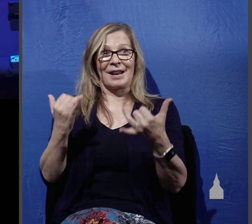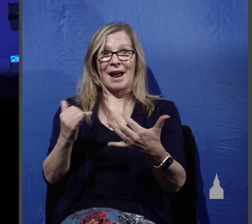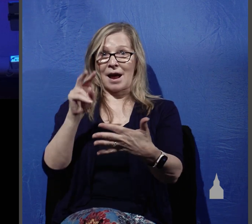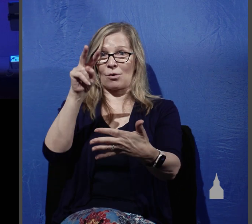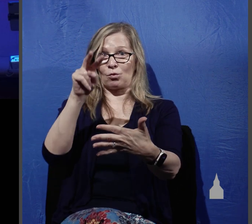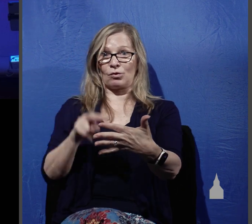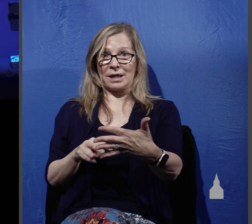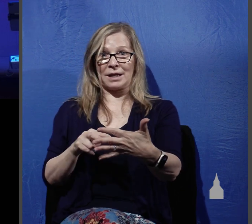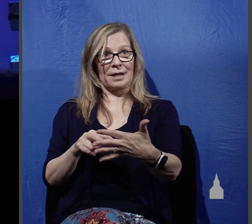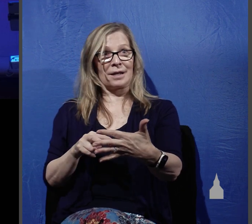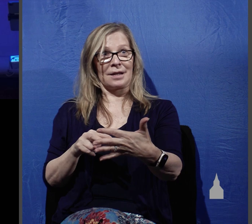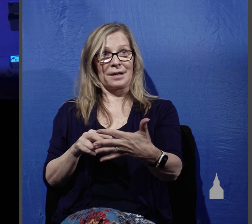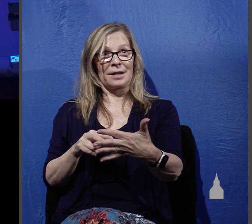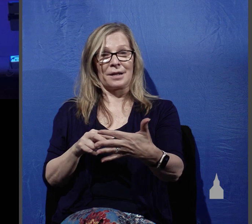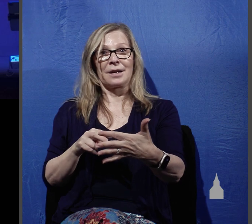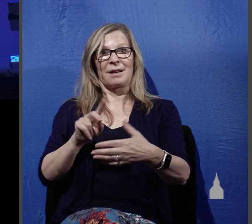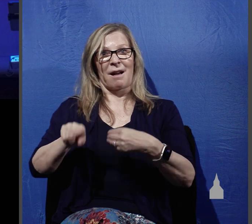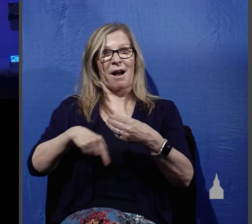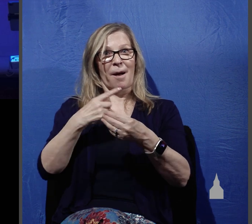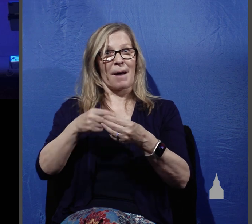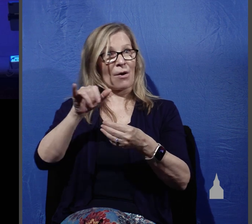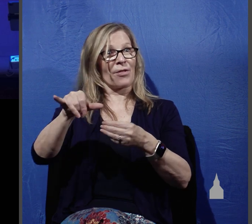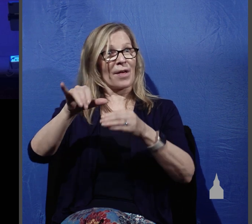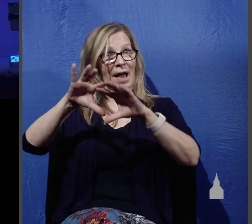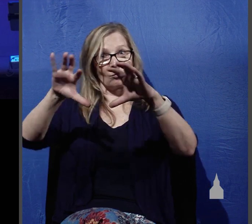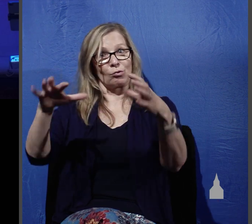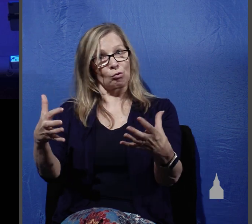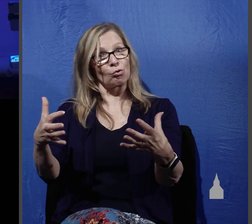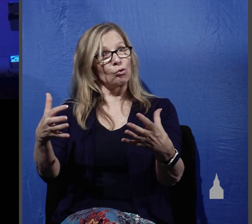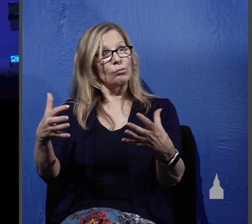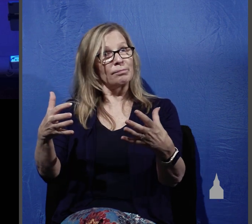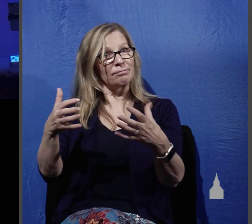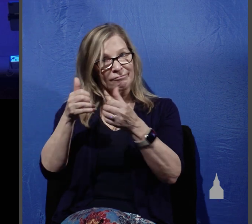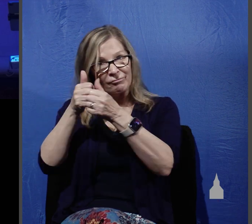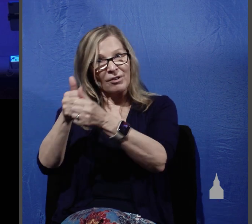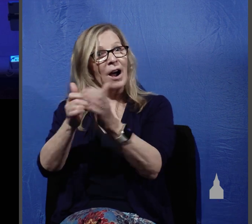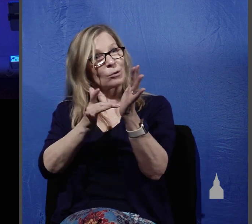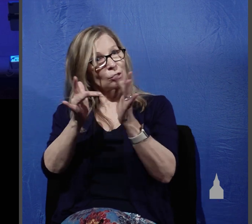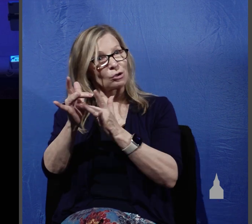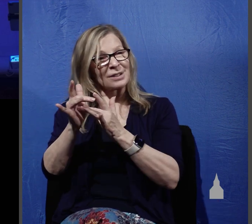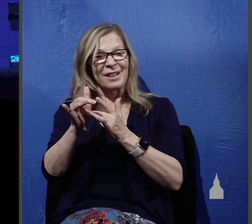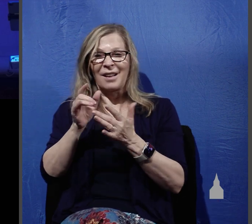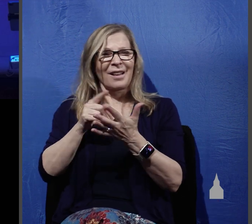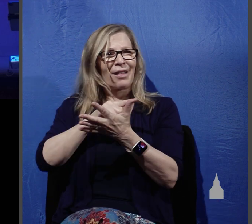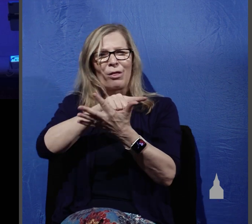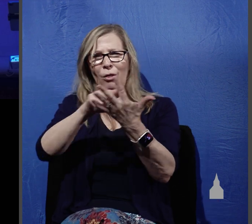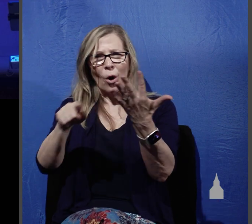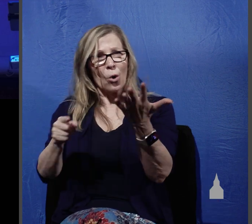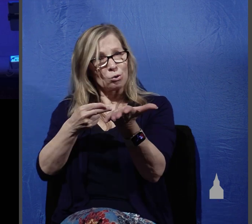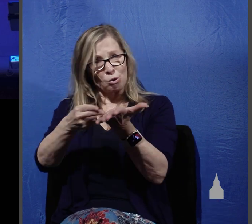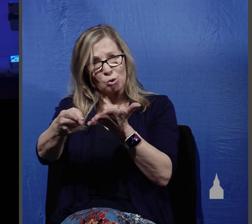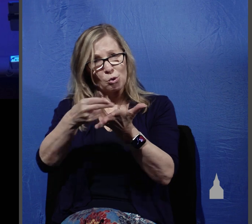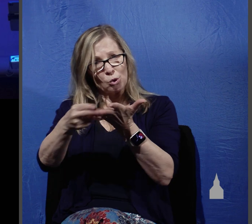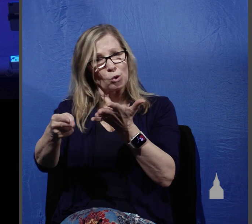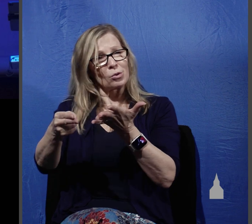about these men doing the Lord's kingdom work are truths that are transferable to us.